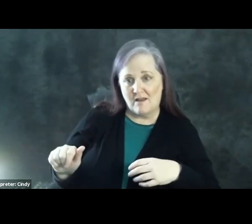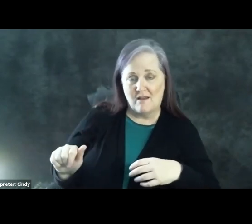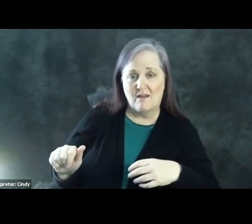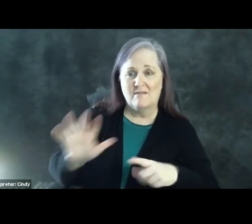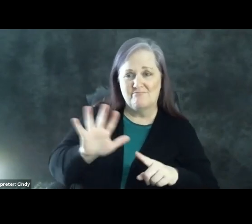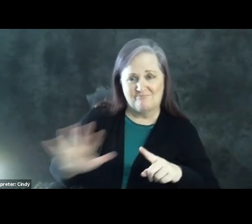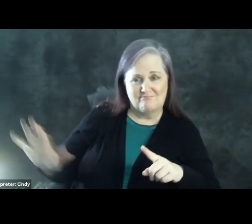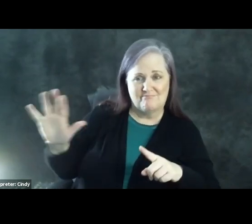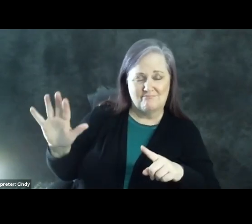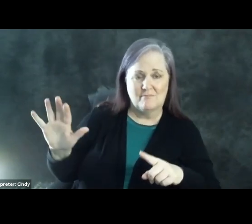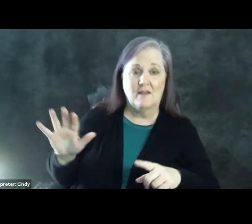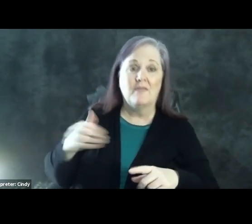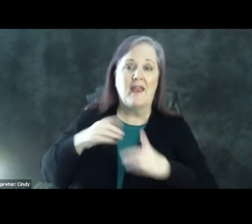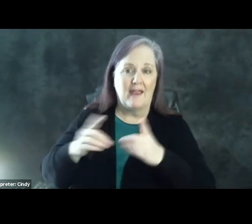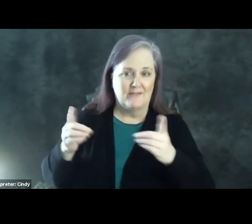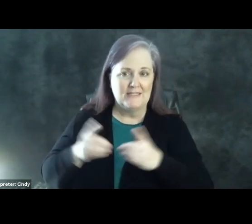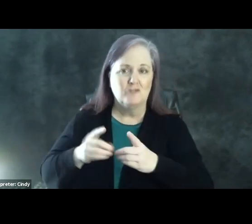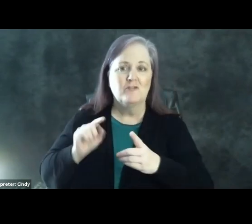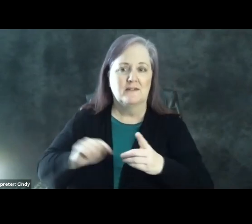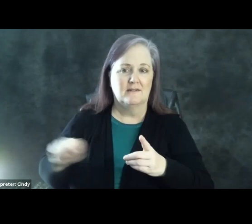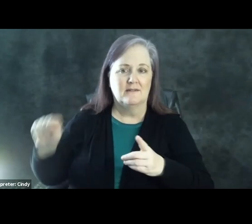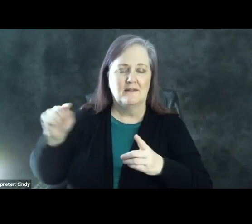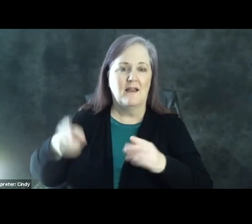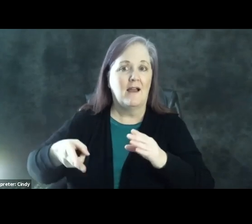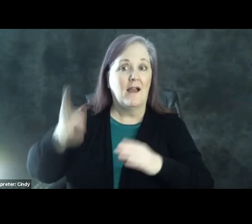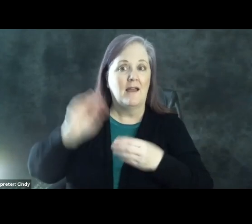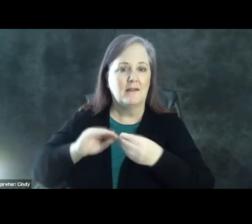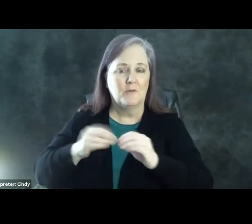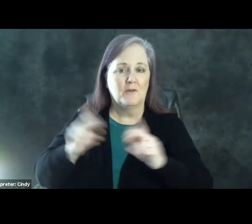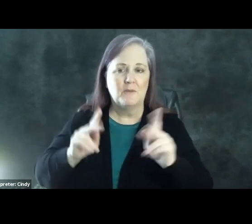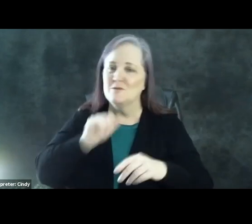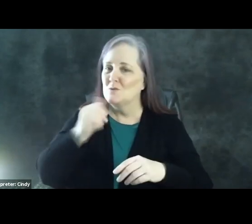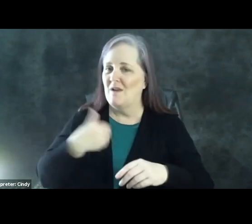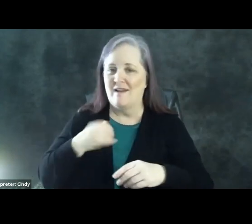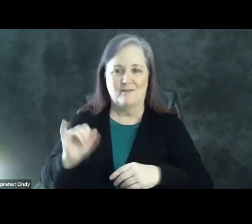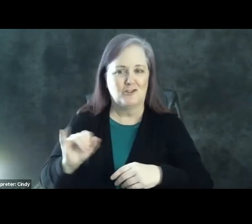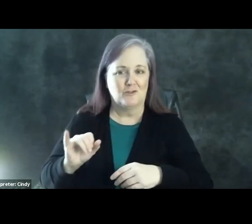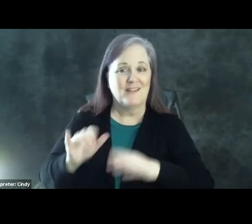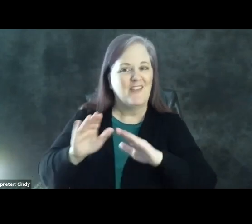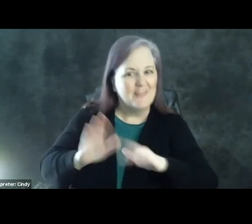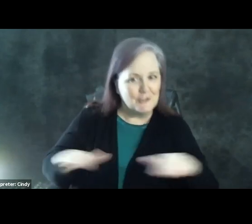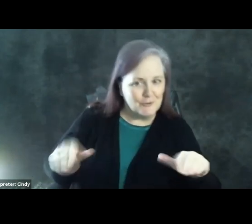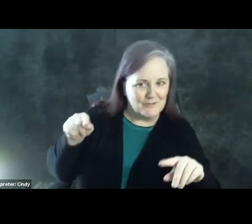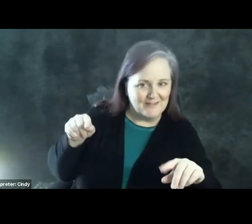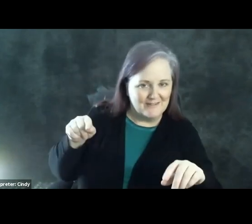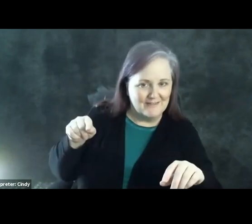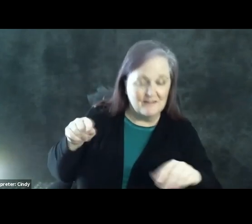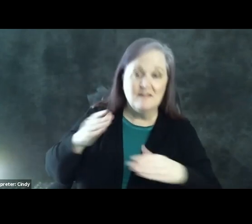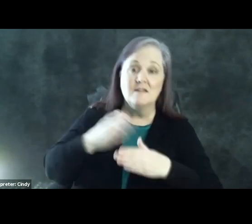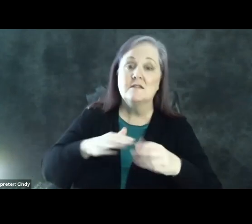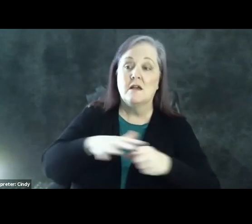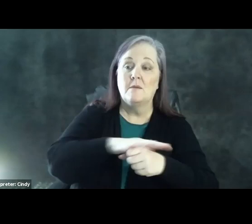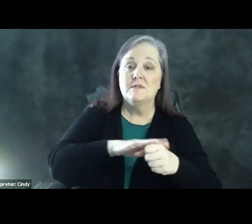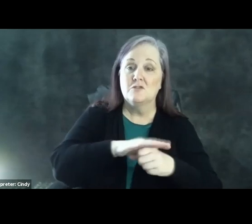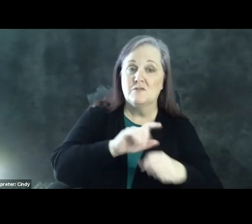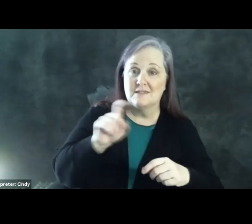all have districts that have very high numbers of uninsured Latinx children. Some districts in Texas have as